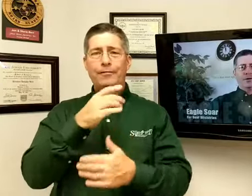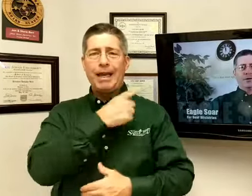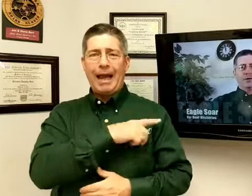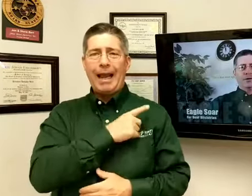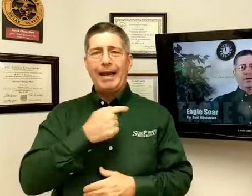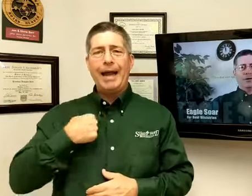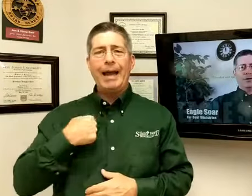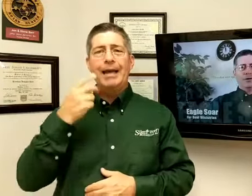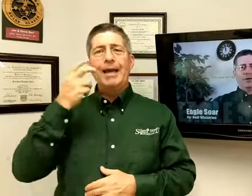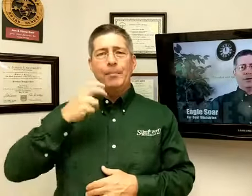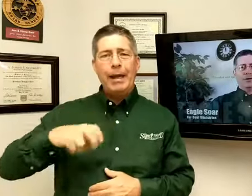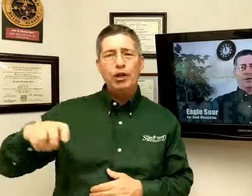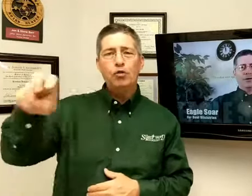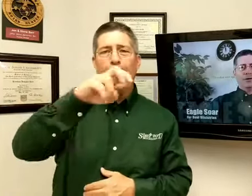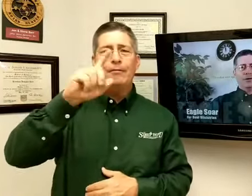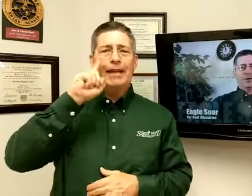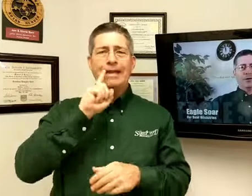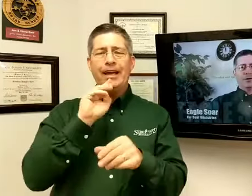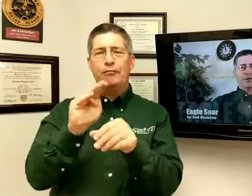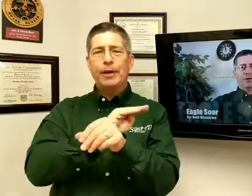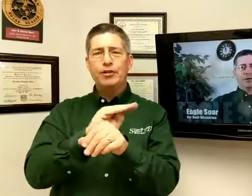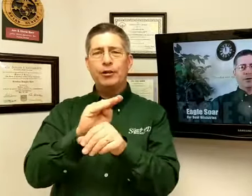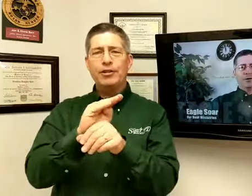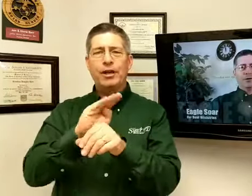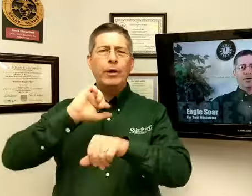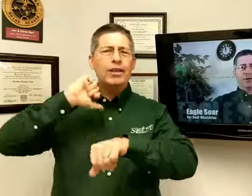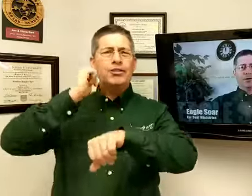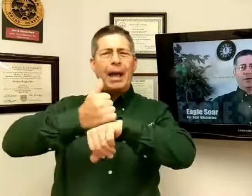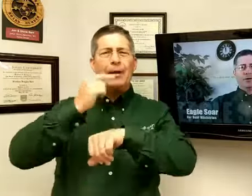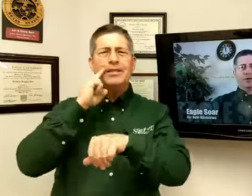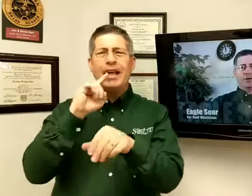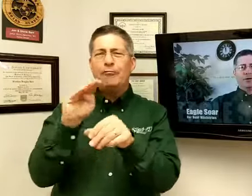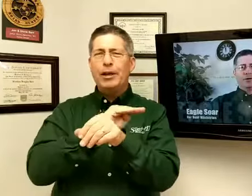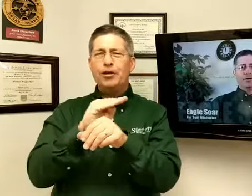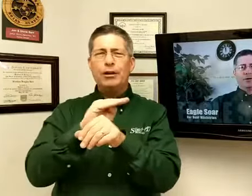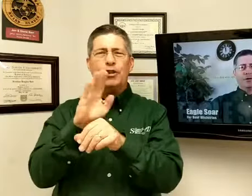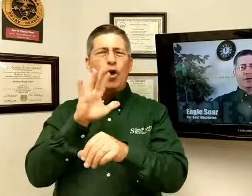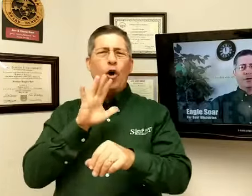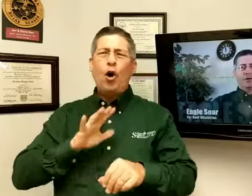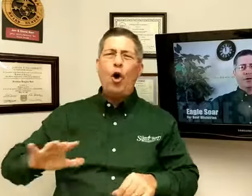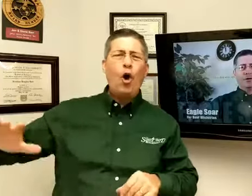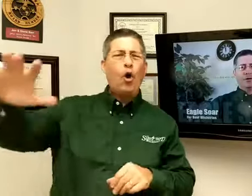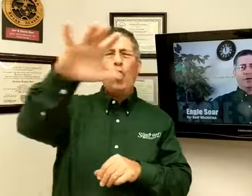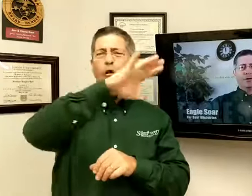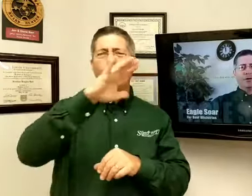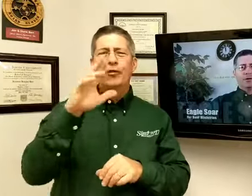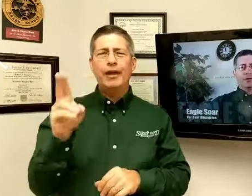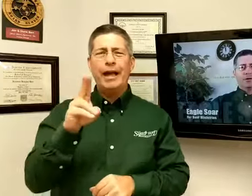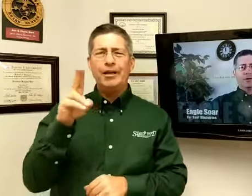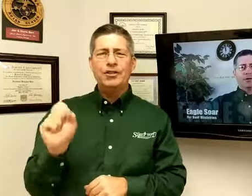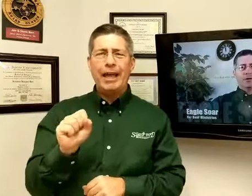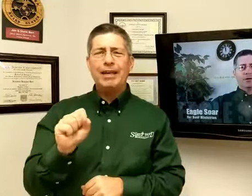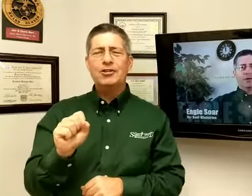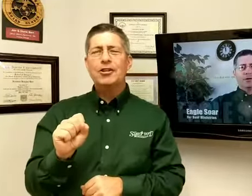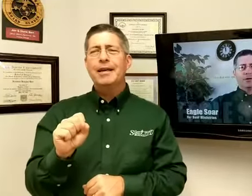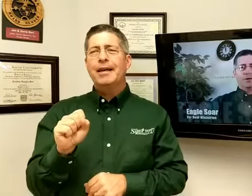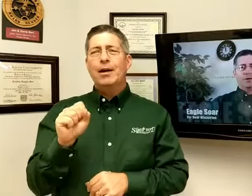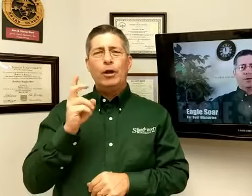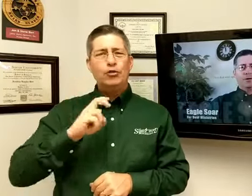Diane and I began traveling in deaf ministries, and we established deaf ministries all over the United States. We've